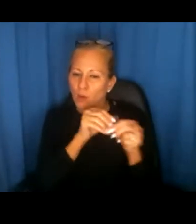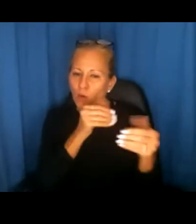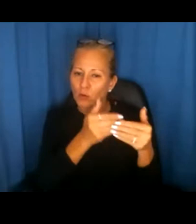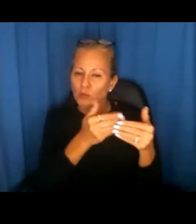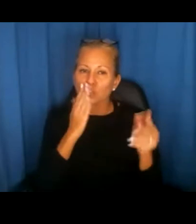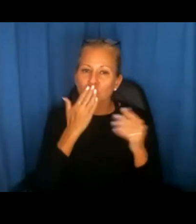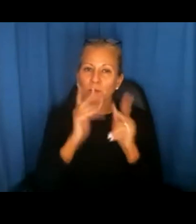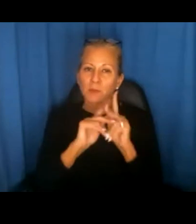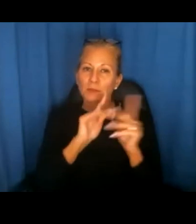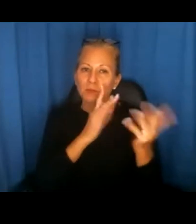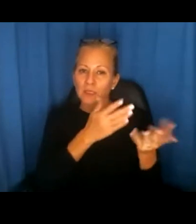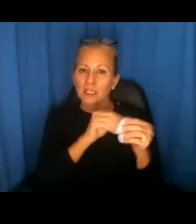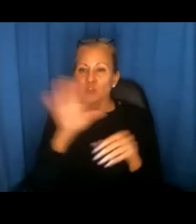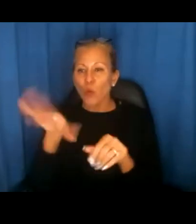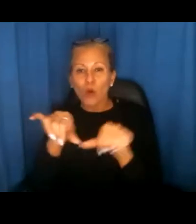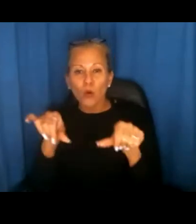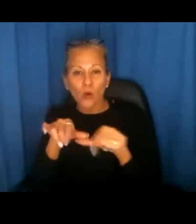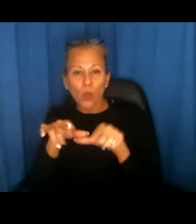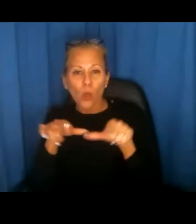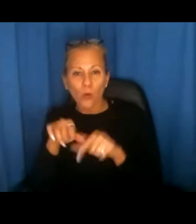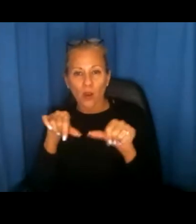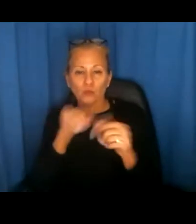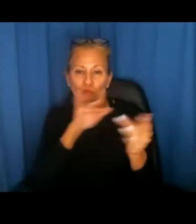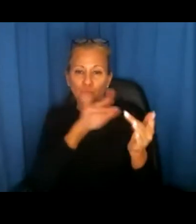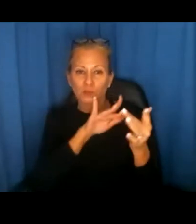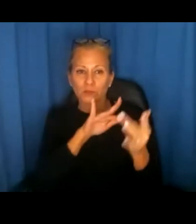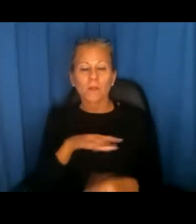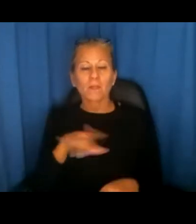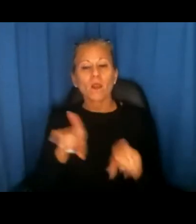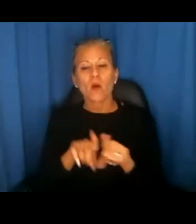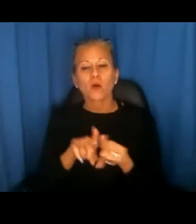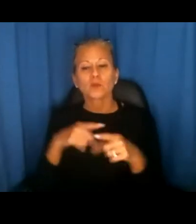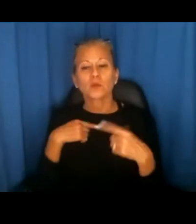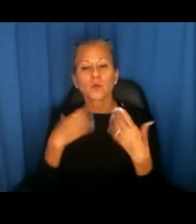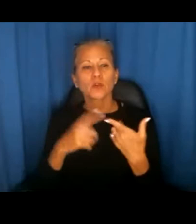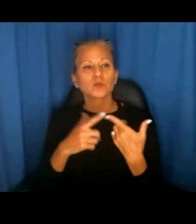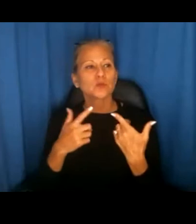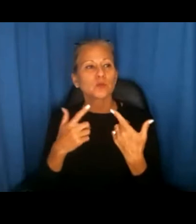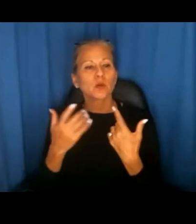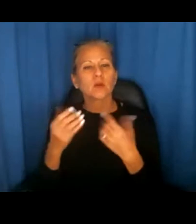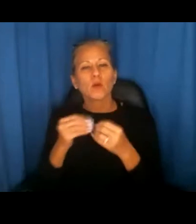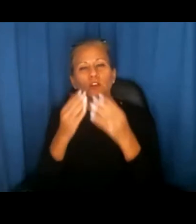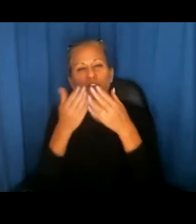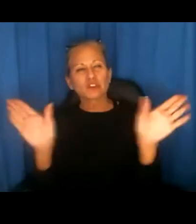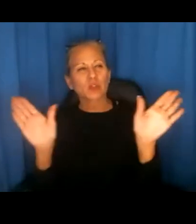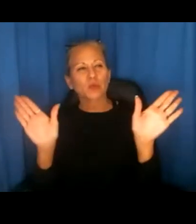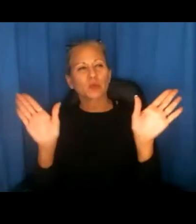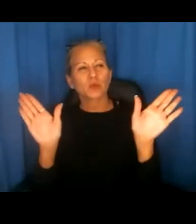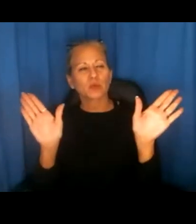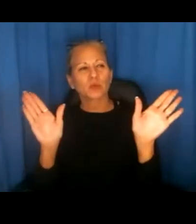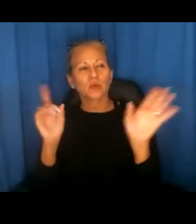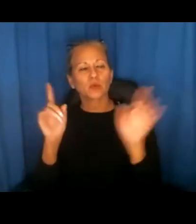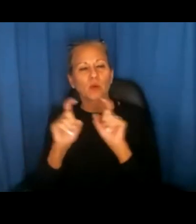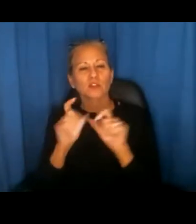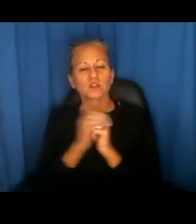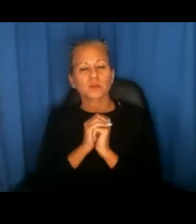good folks in your area to reach out to. I also wanted to return to kind of a more general question before we look at some of the specific